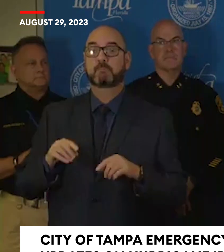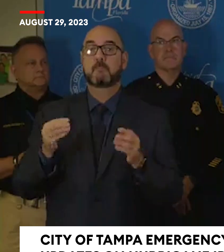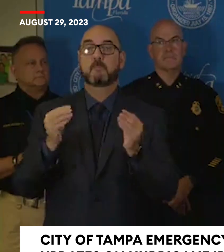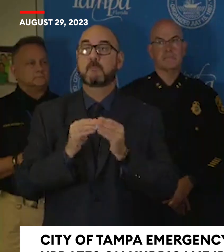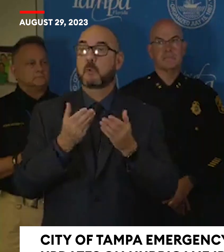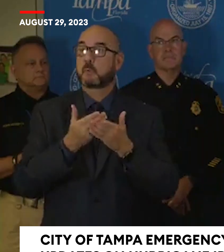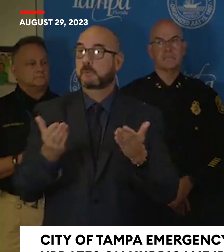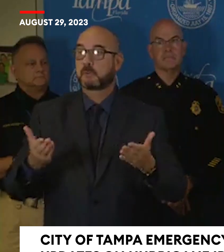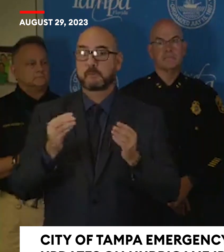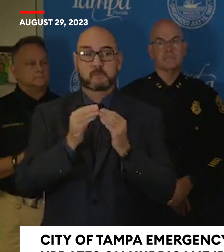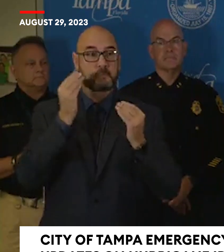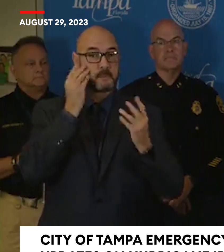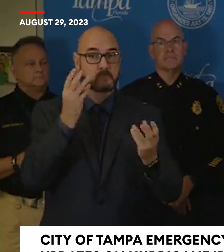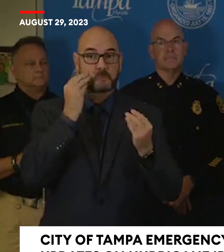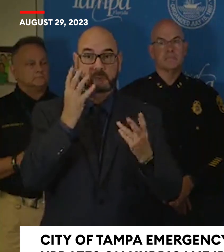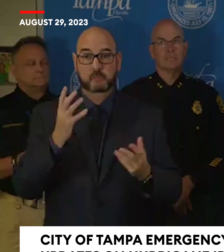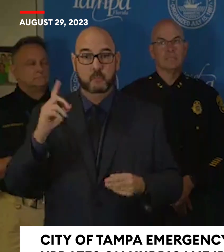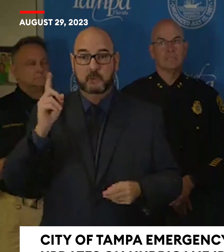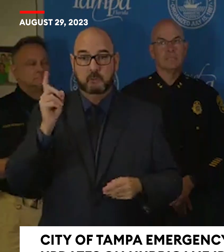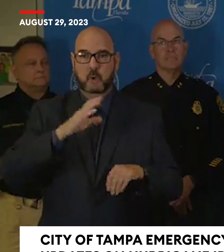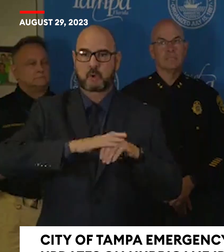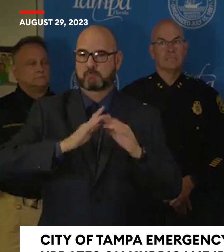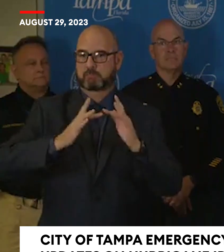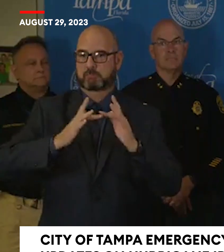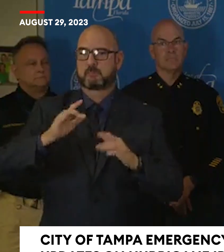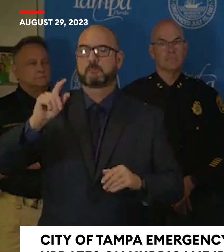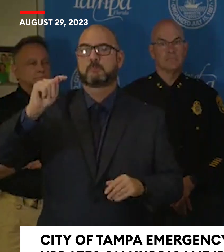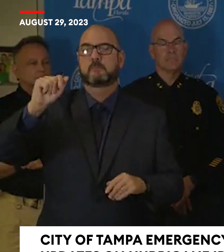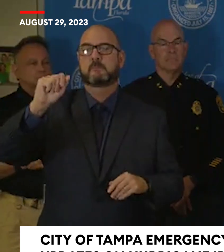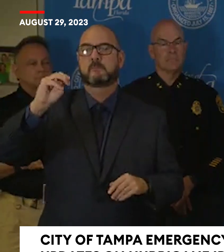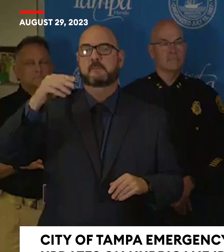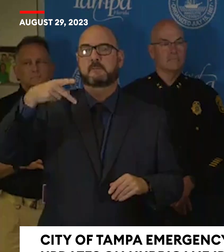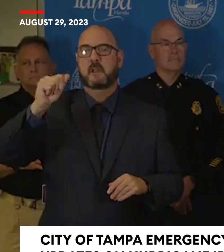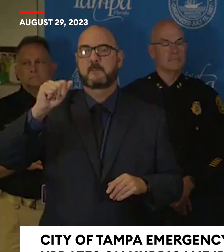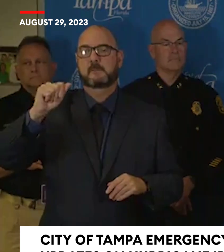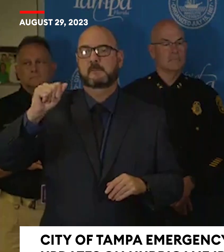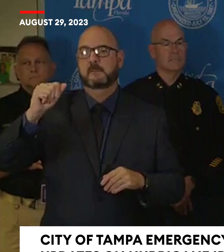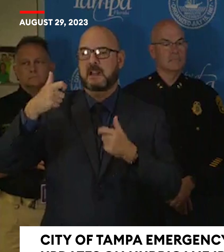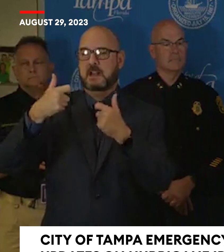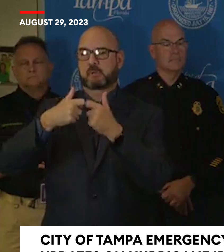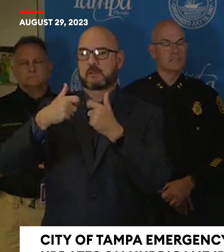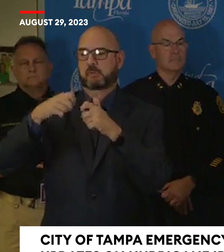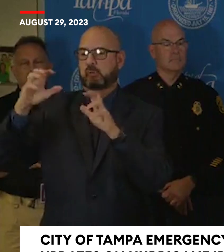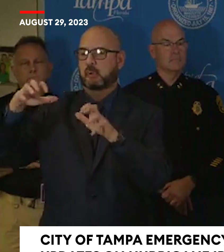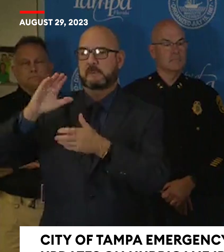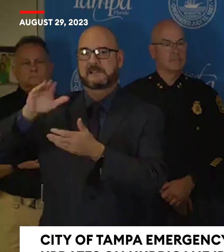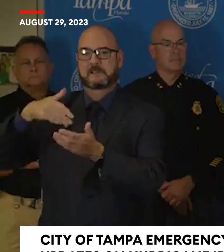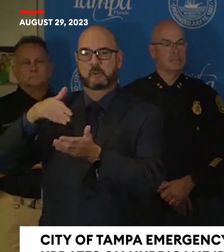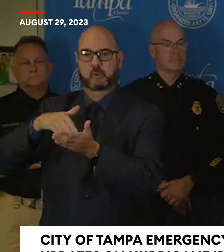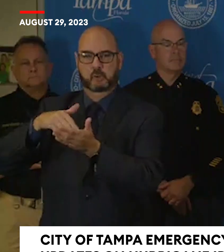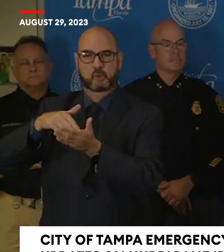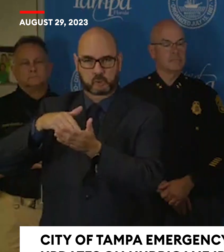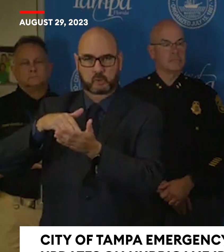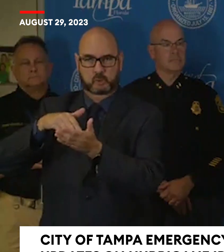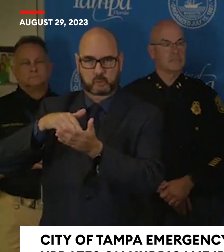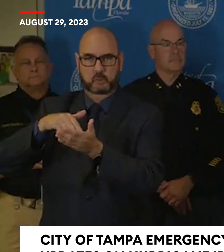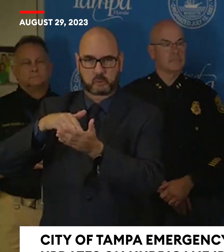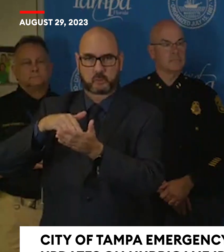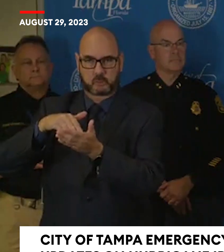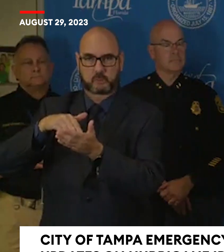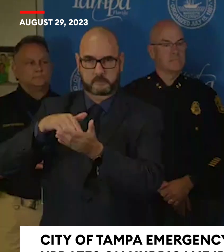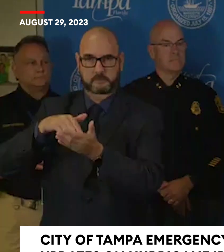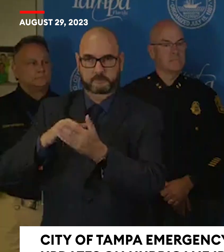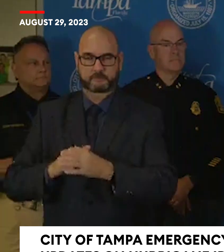on how to report your outage on Tampa Electric Storm Center at tampaelectric.com slash storm. We will also be keeping our